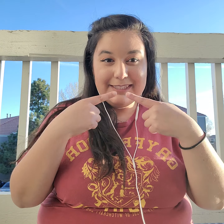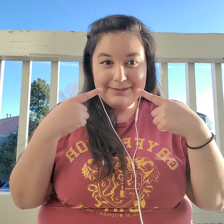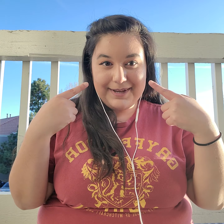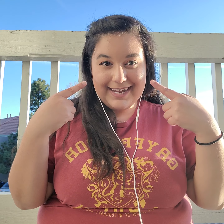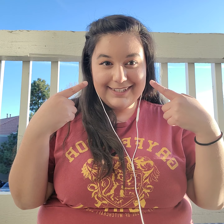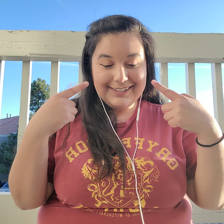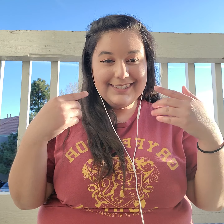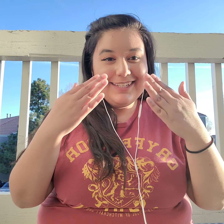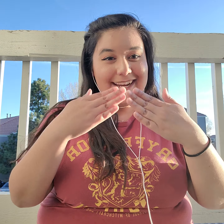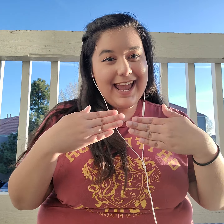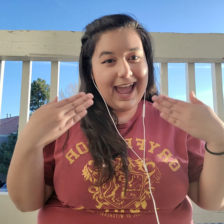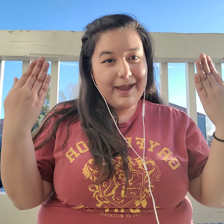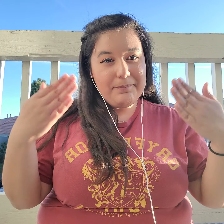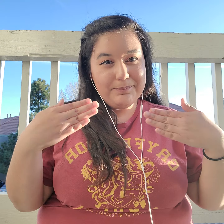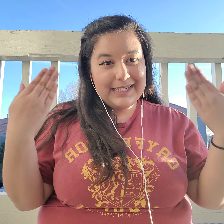smile. Happy.